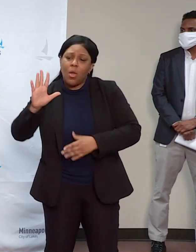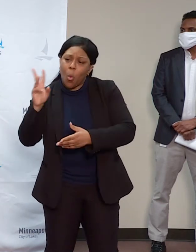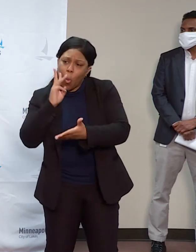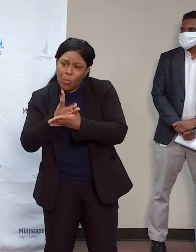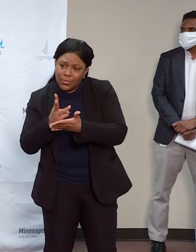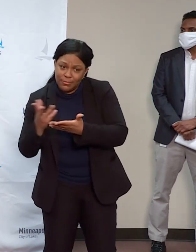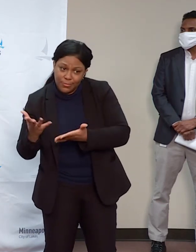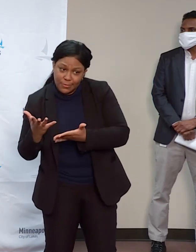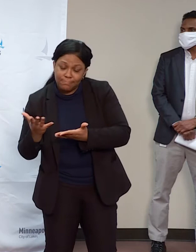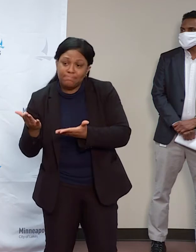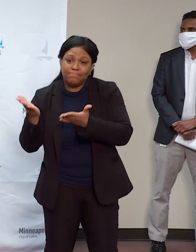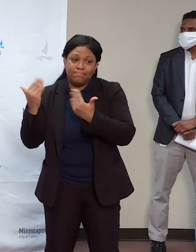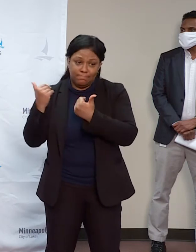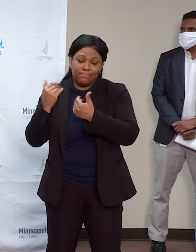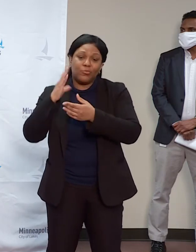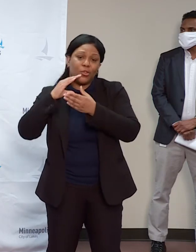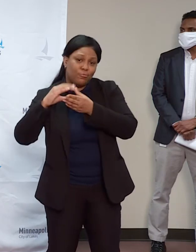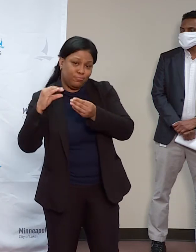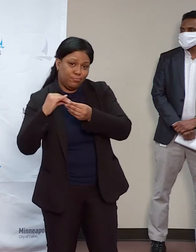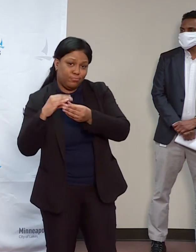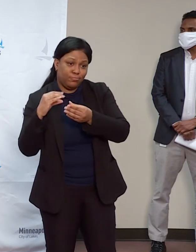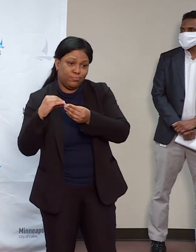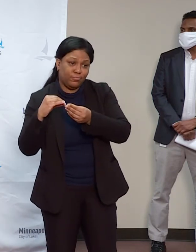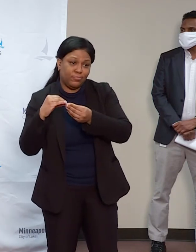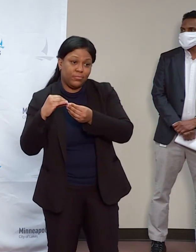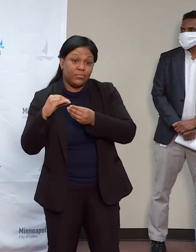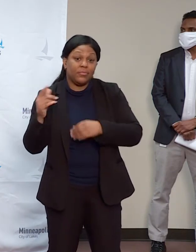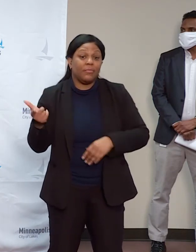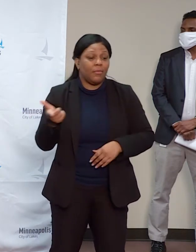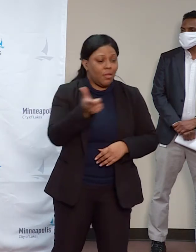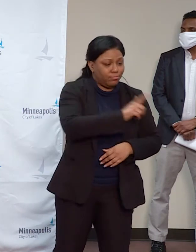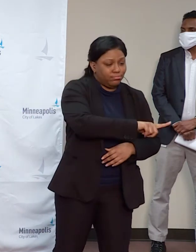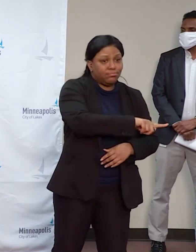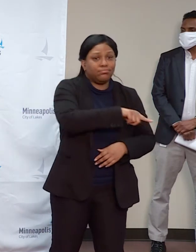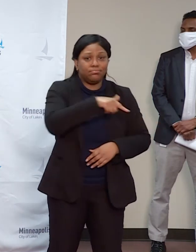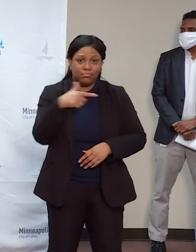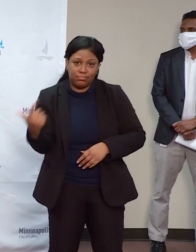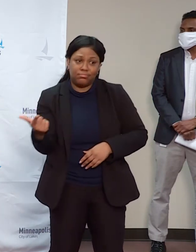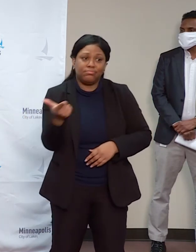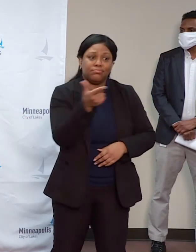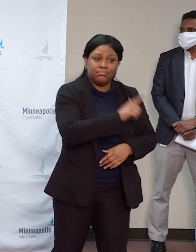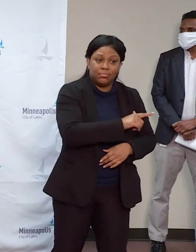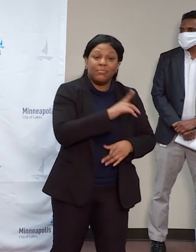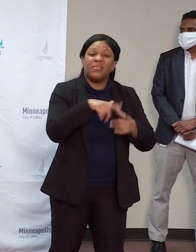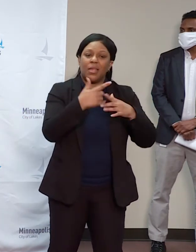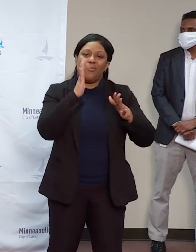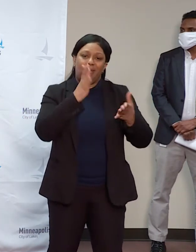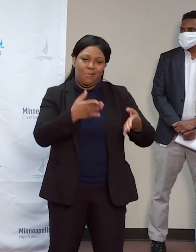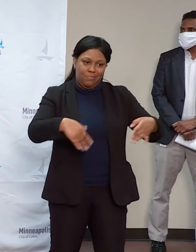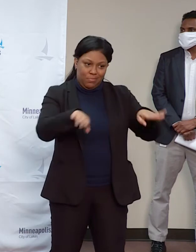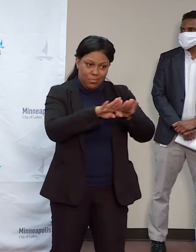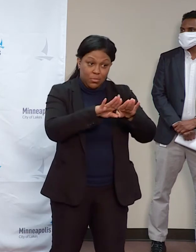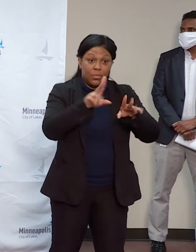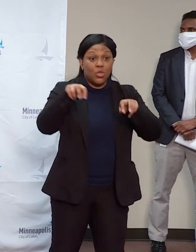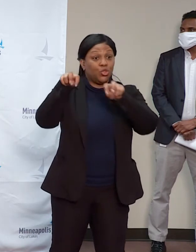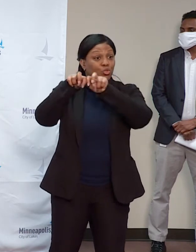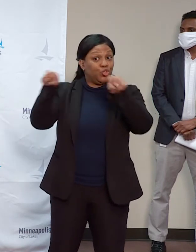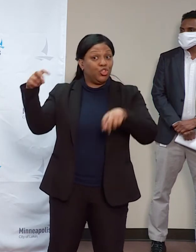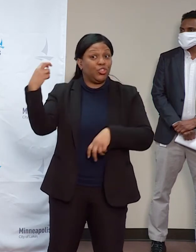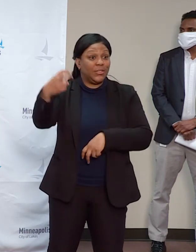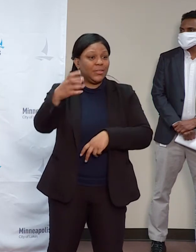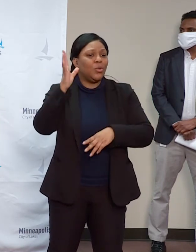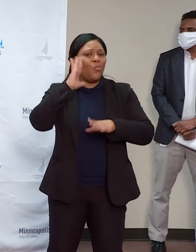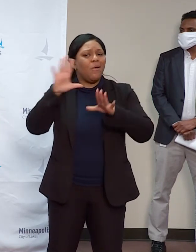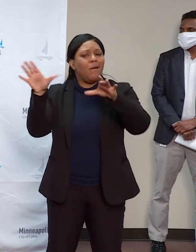Then the trial will finally proceed to closing arguments and the jury will be sequestered and deliberate until they reach a verdict.